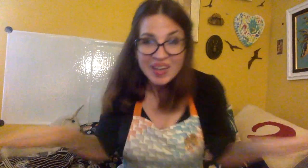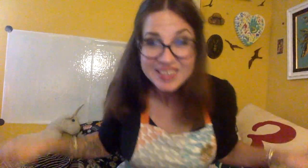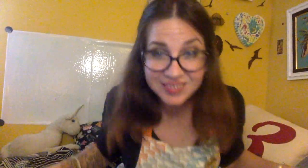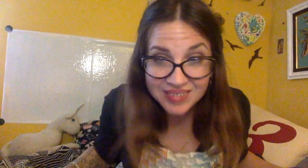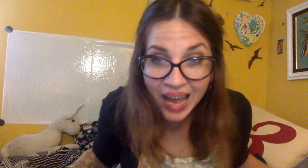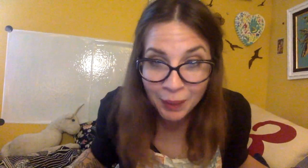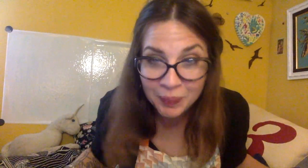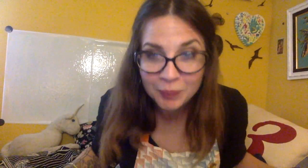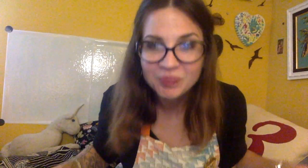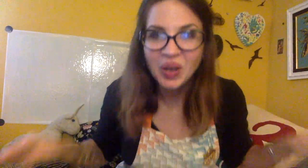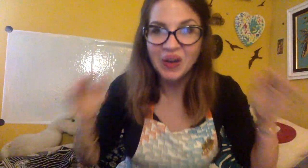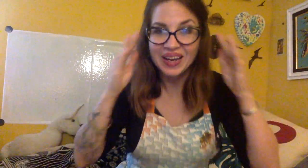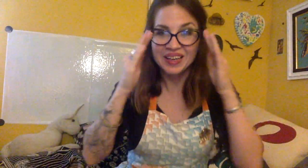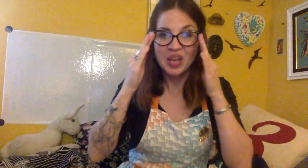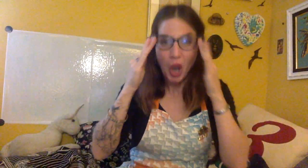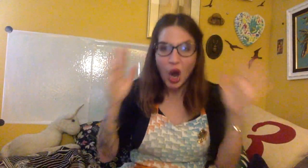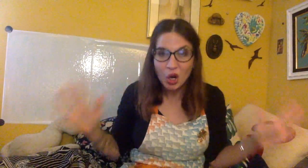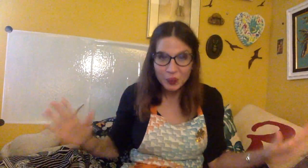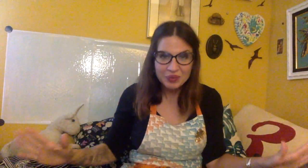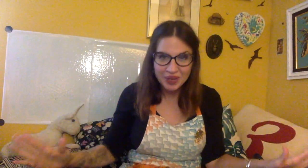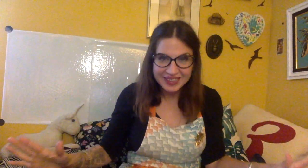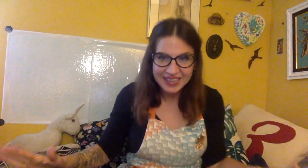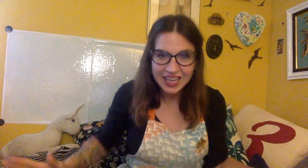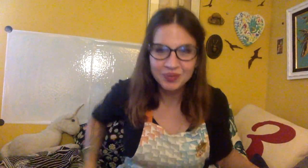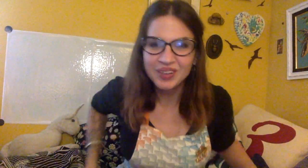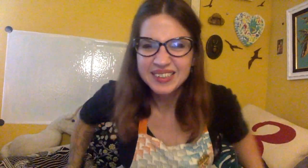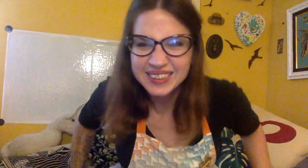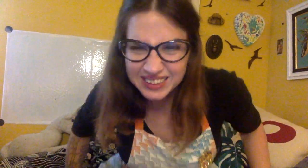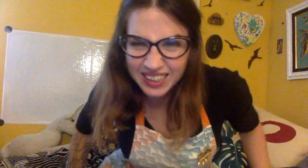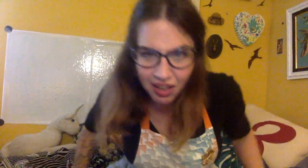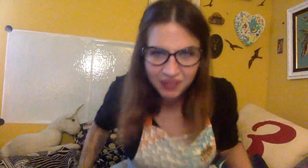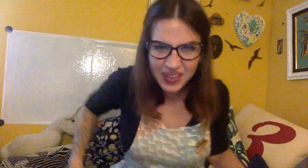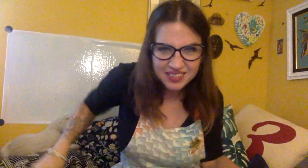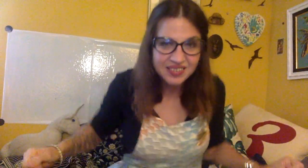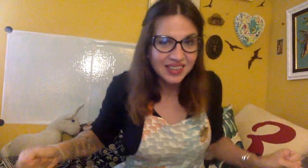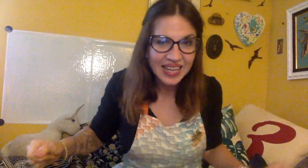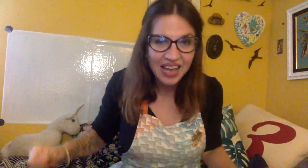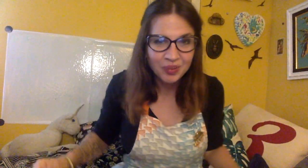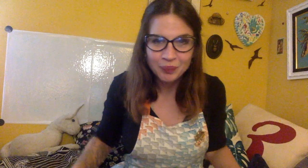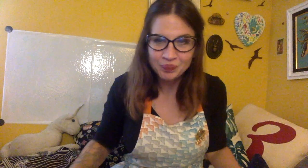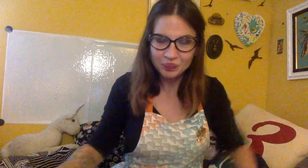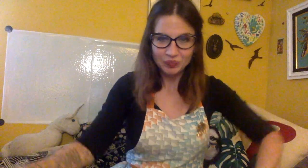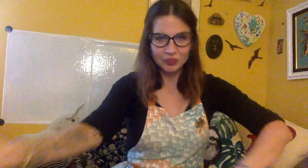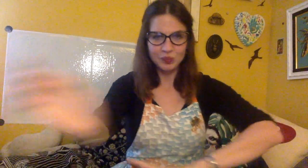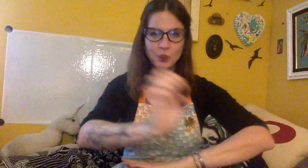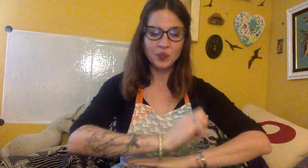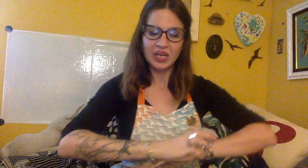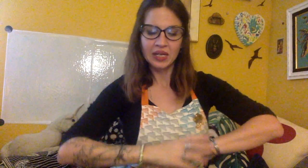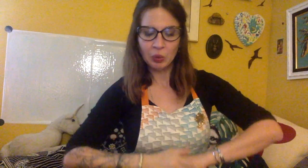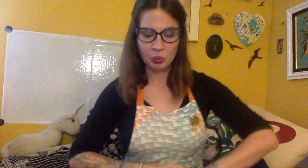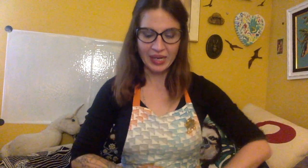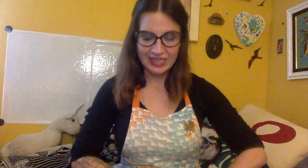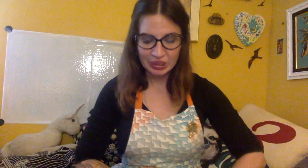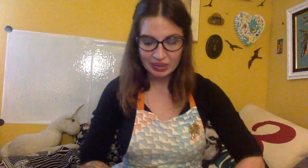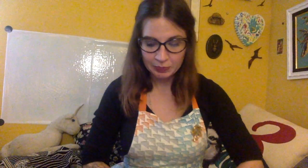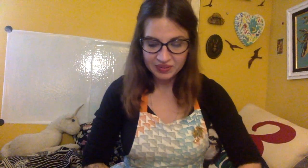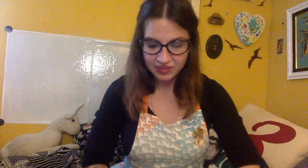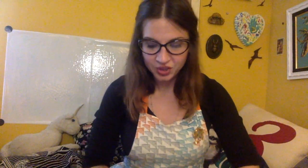Stop! All right. Are we ready now? Did you get all of that silly out? Ready, learning position.